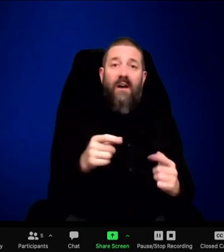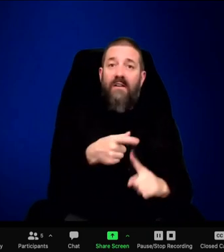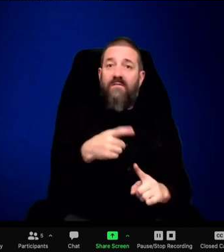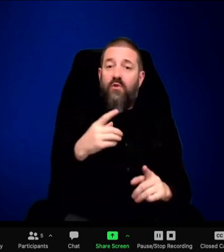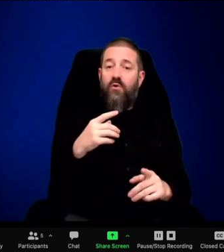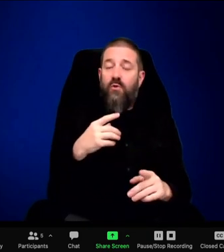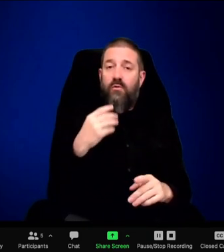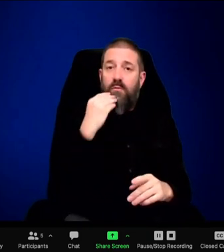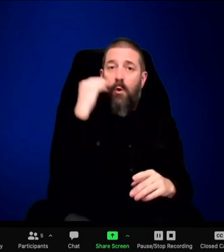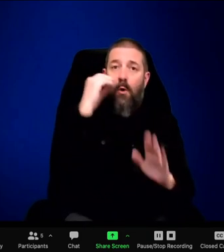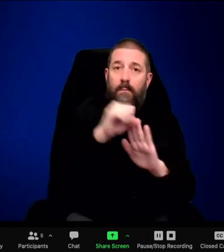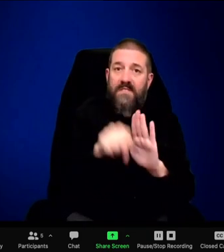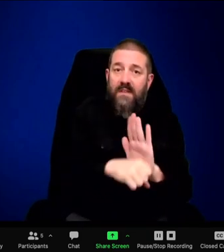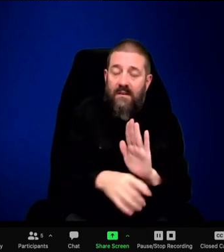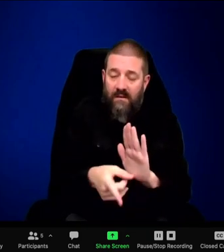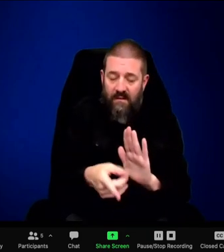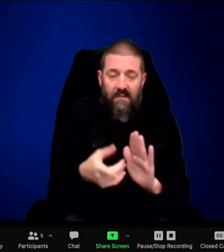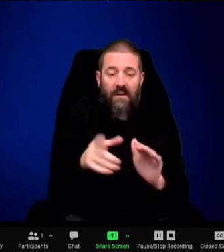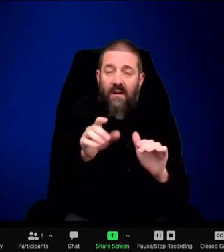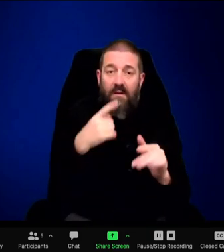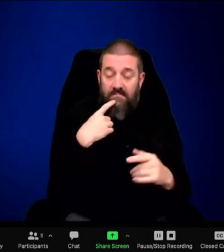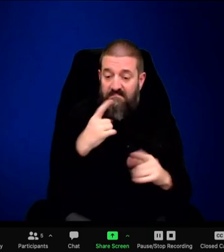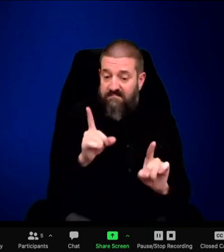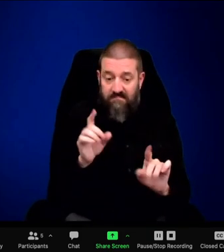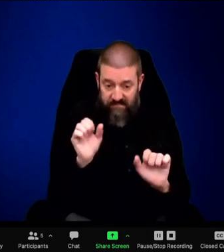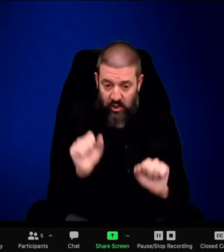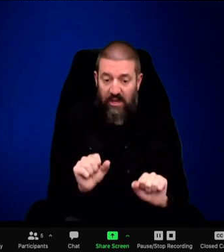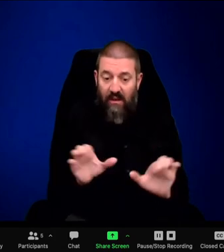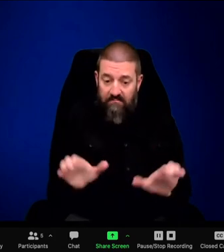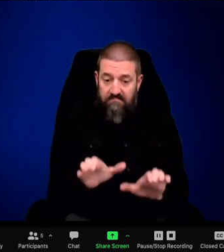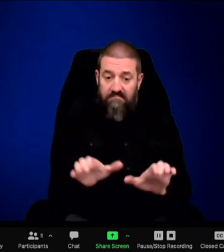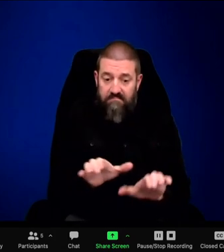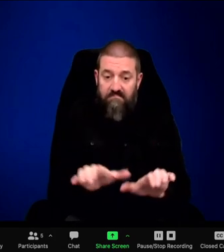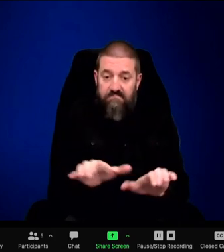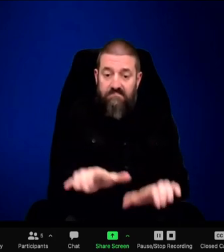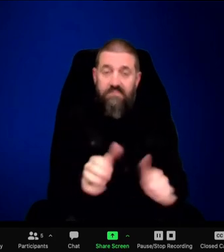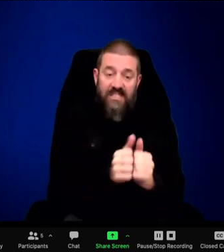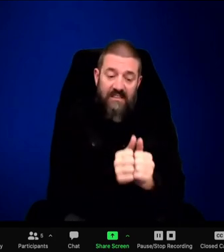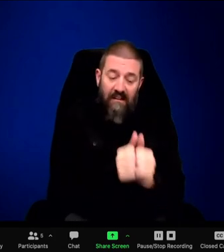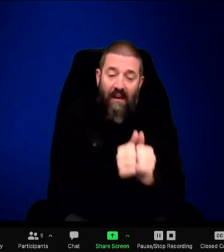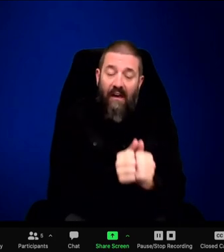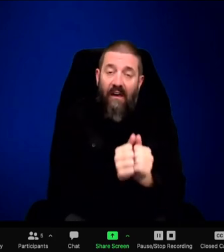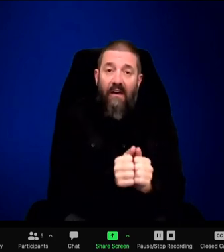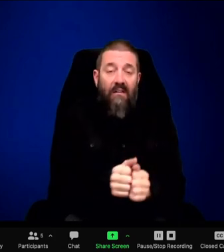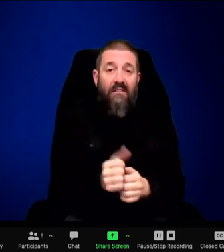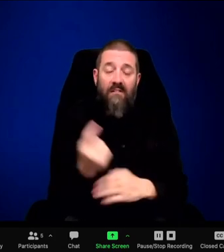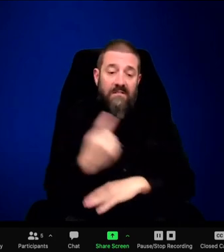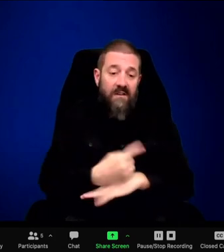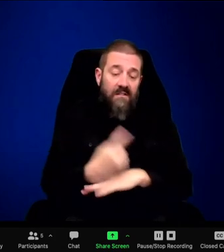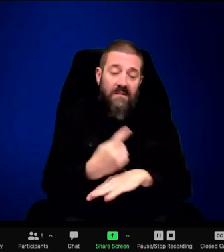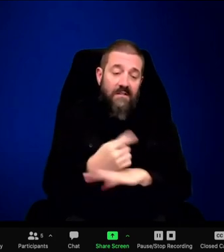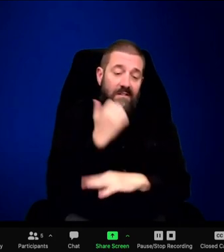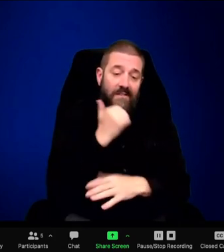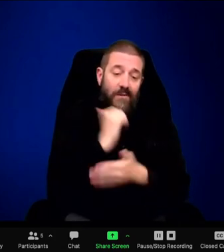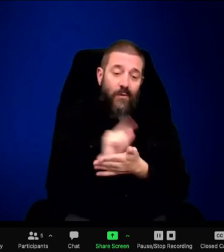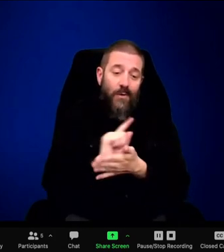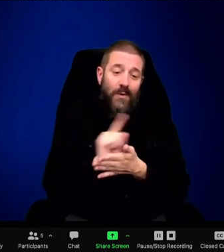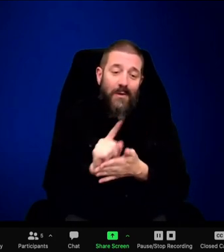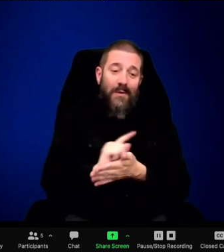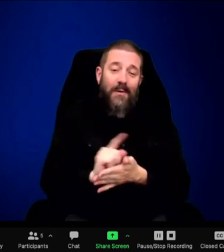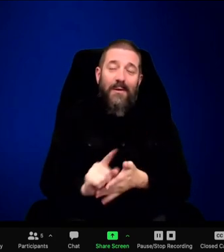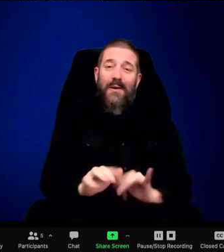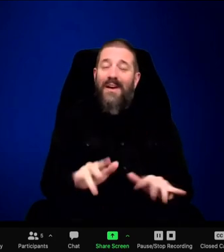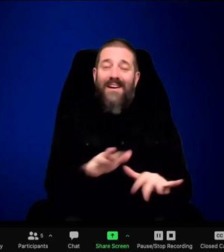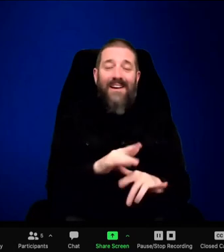gradually pick his binoculars up and look like this and say, well, they're right over there. And I've been looking for him for two hours and hadn't found him yet.